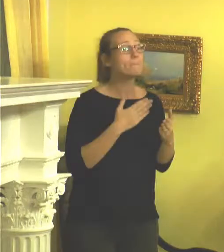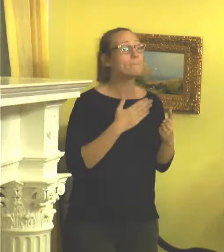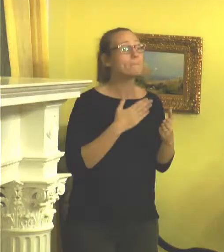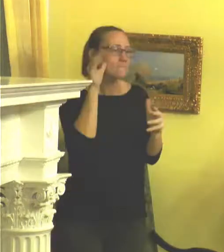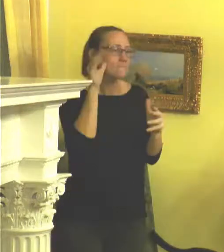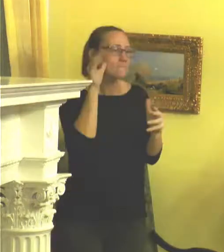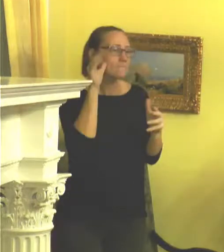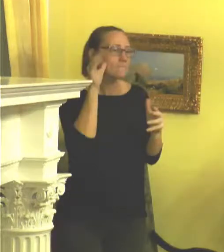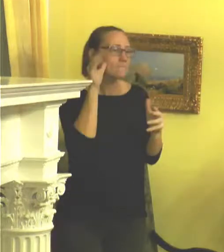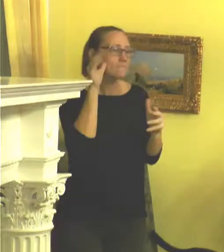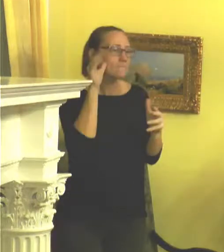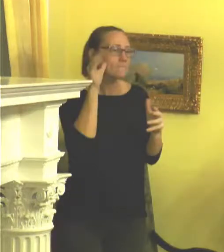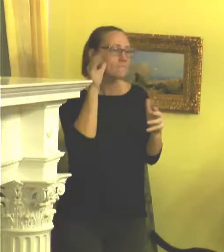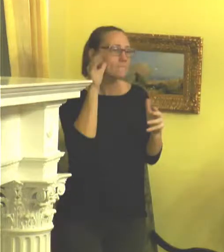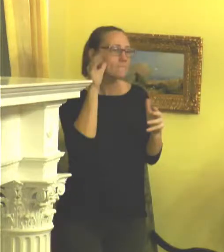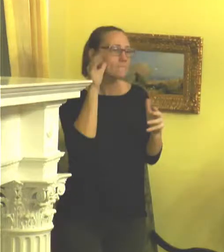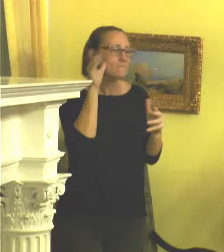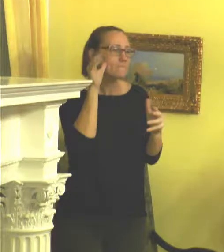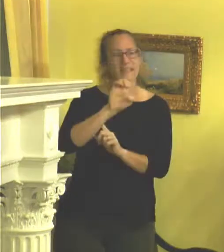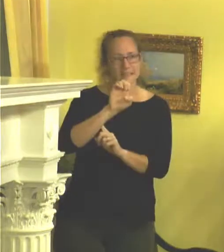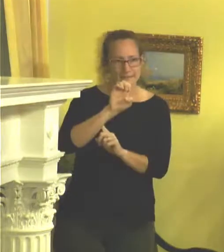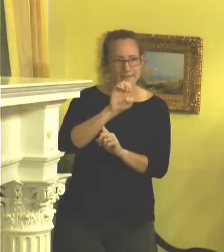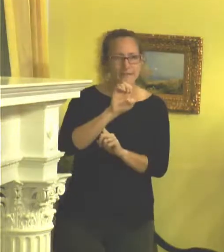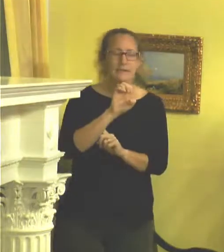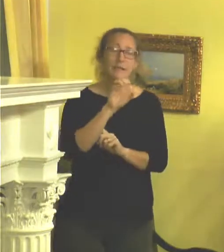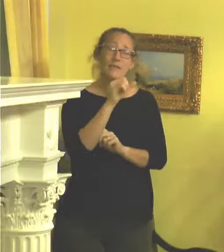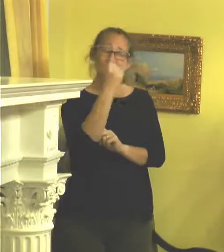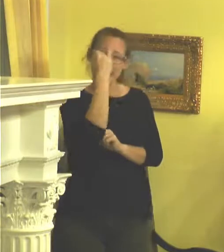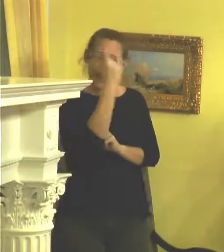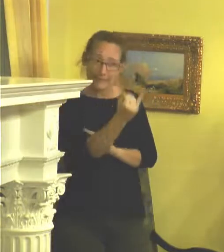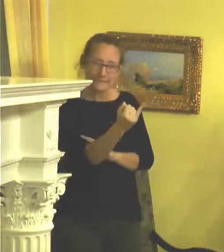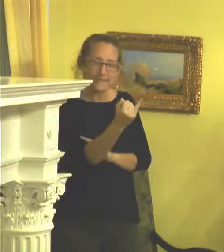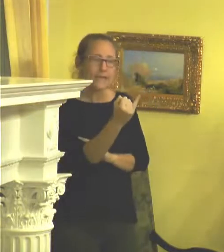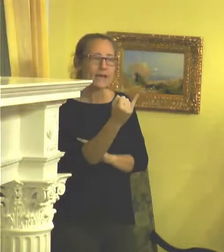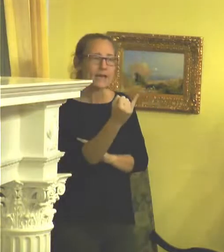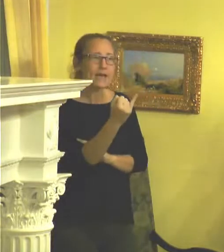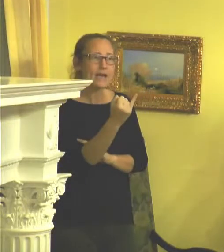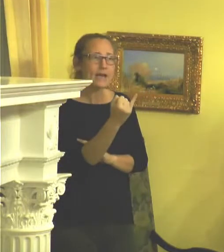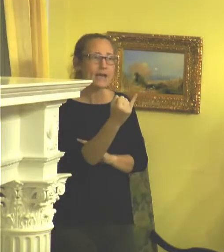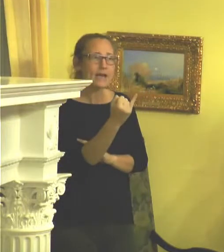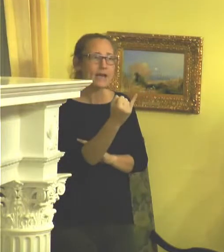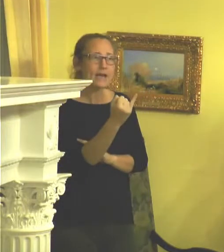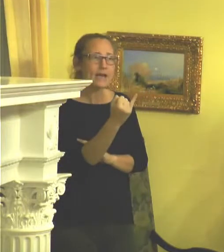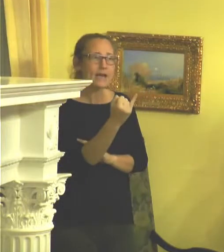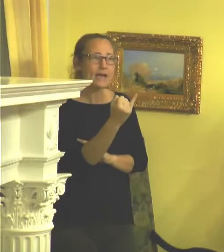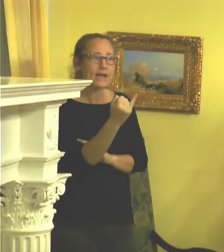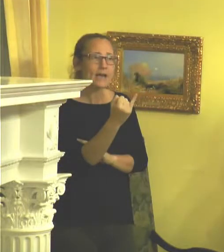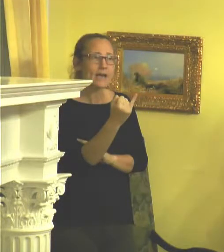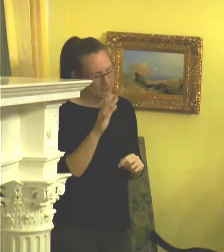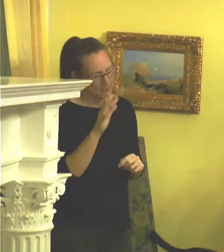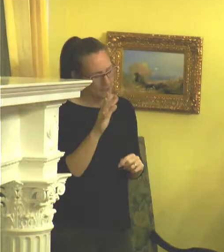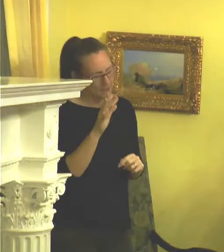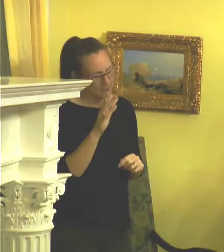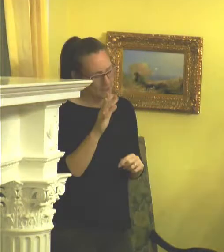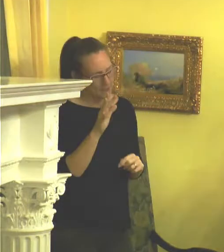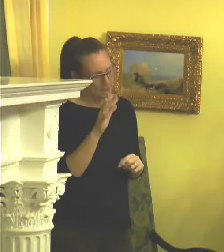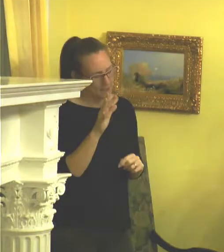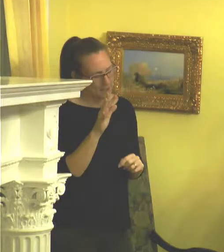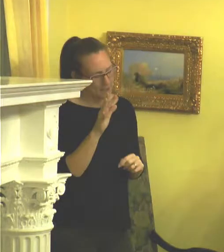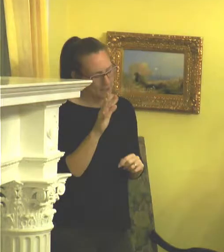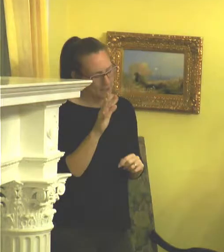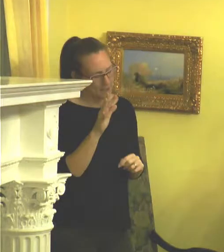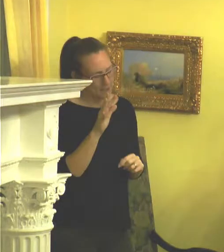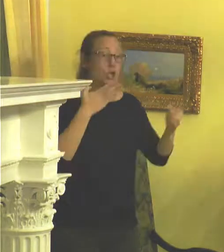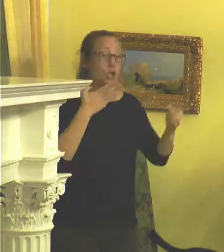And I am very fascinated with the idea that the weight